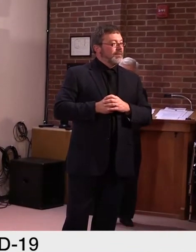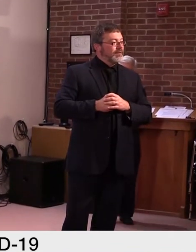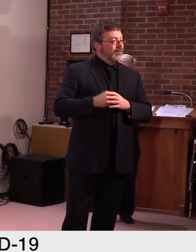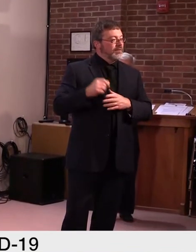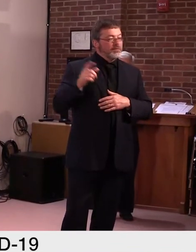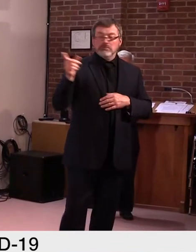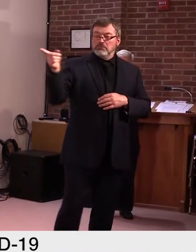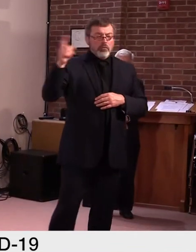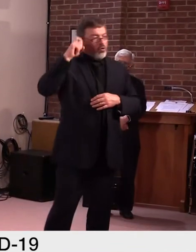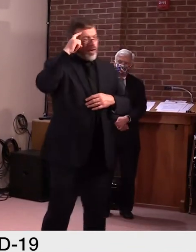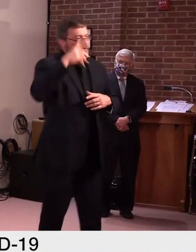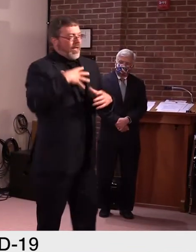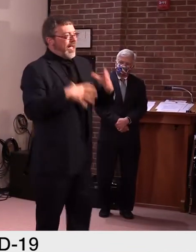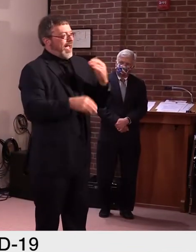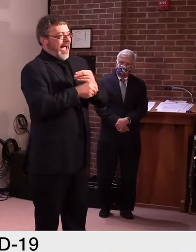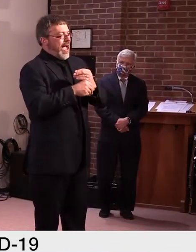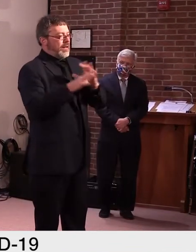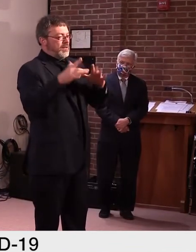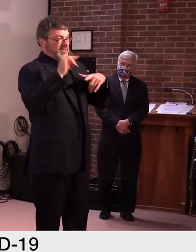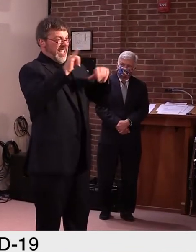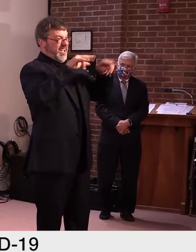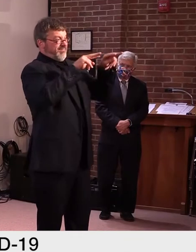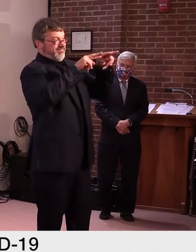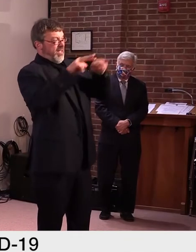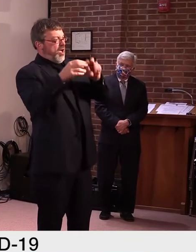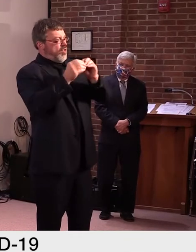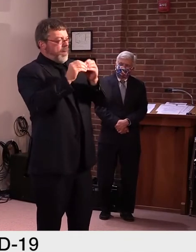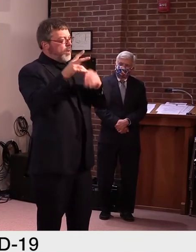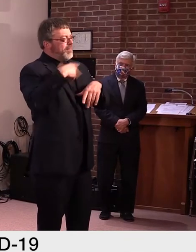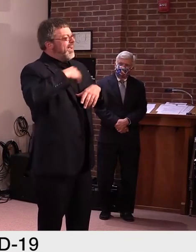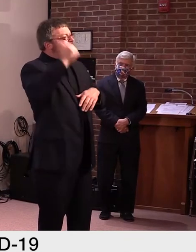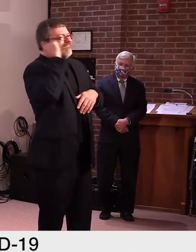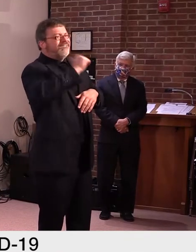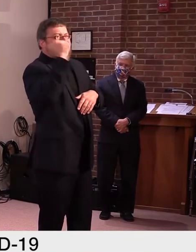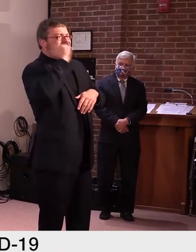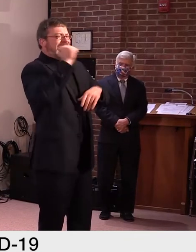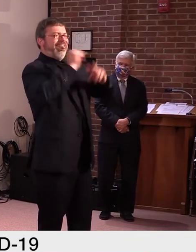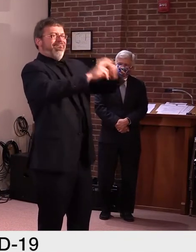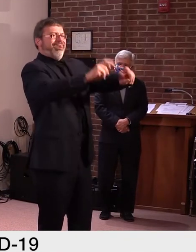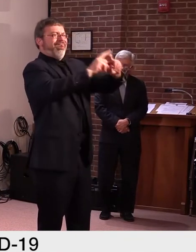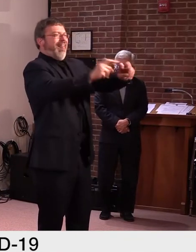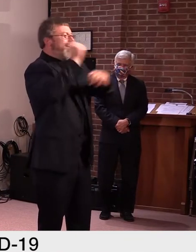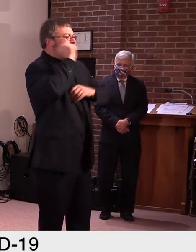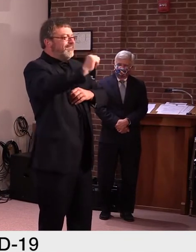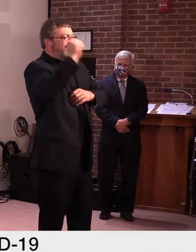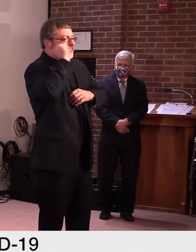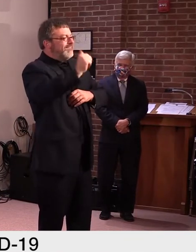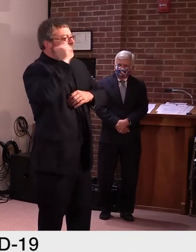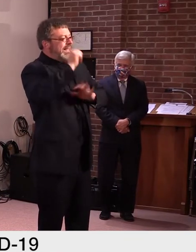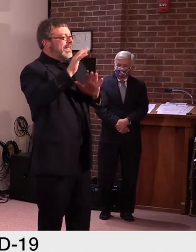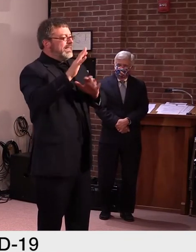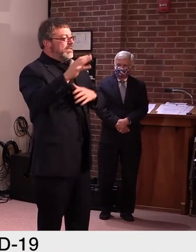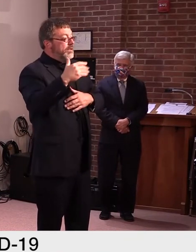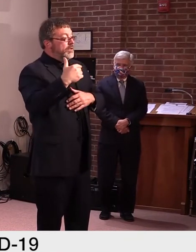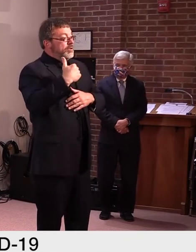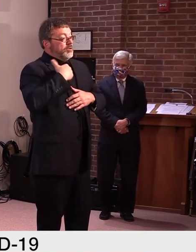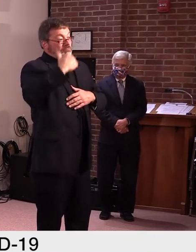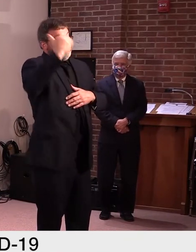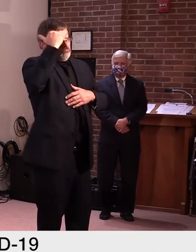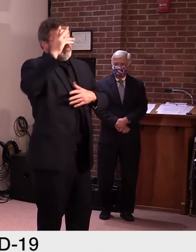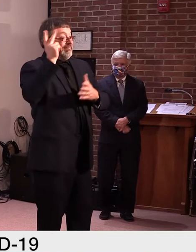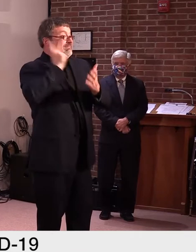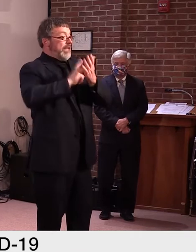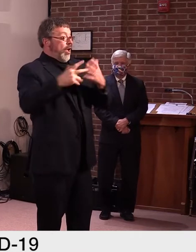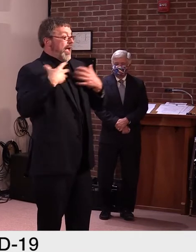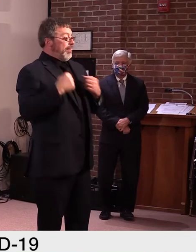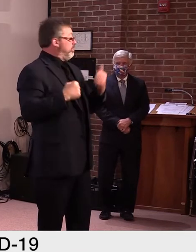these numbers, uh, every single day. Uh, and, uh, I know that the Secretary Smith does as well because he sends them to